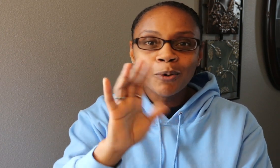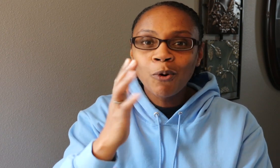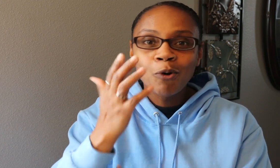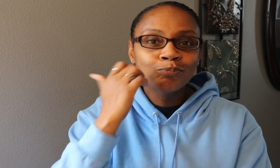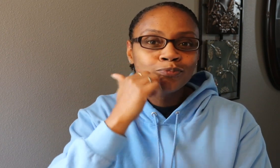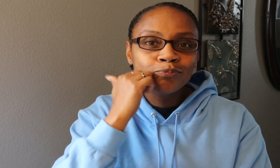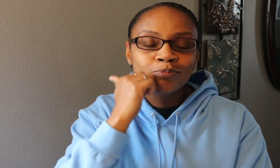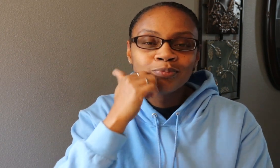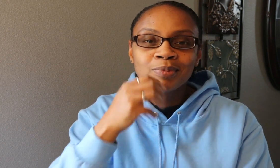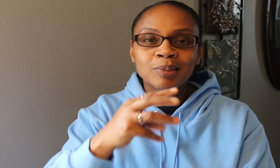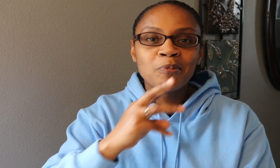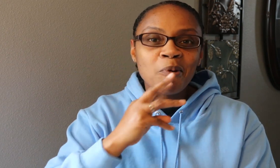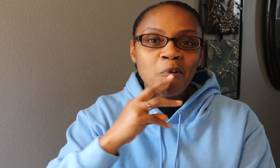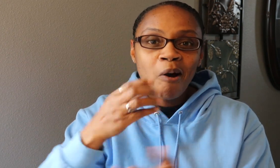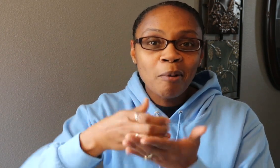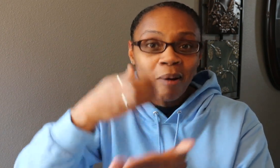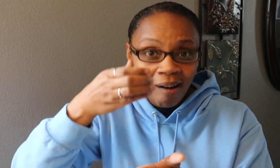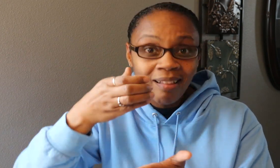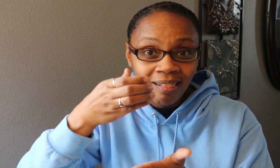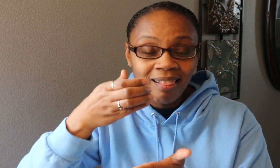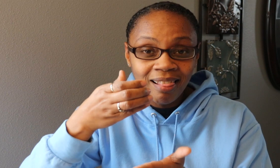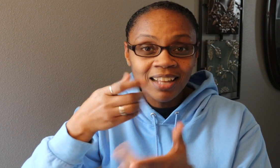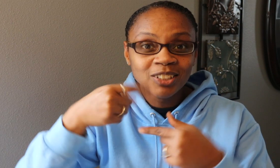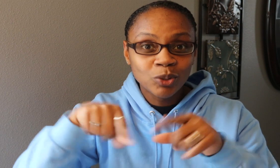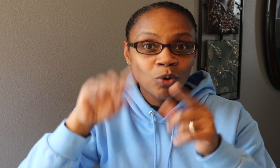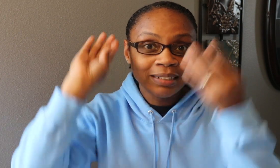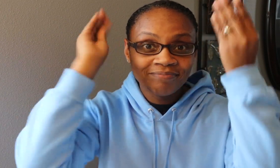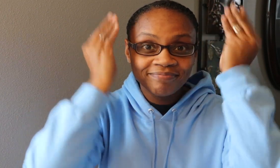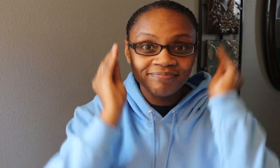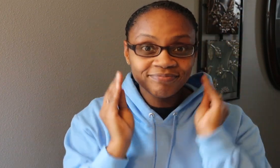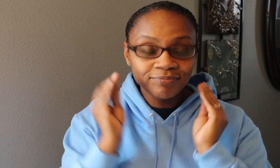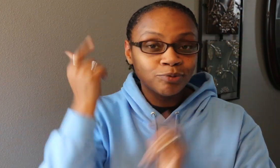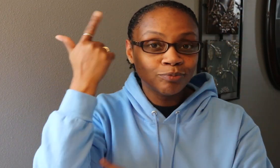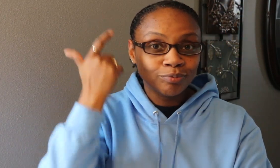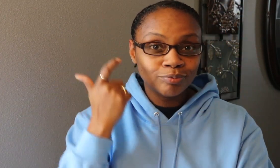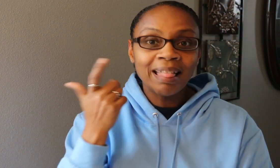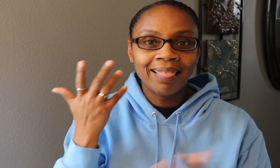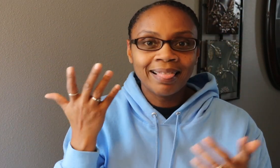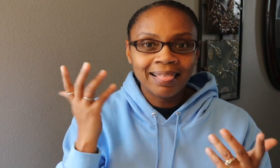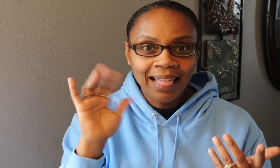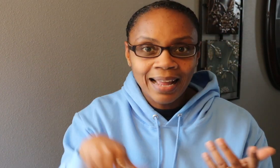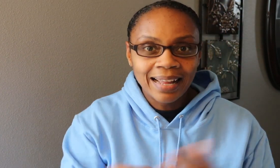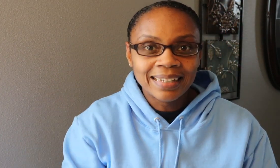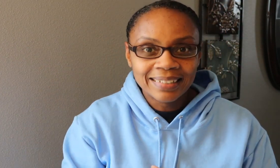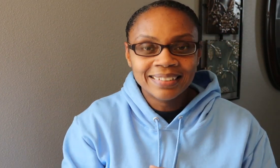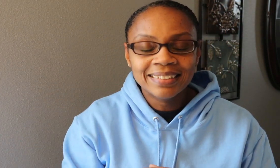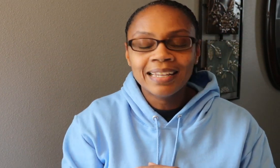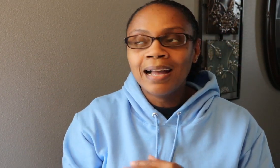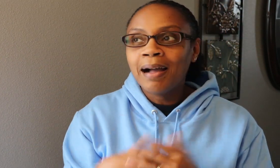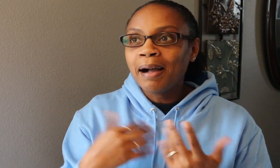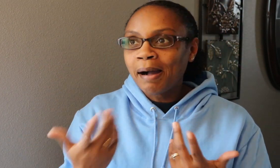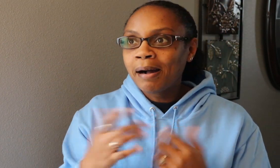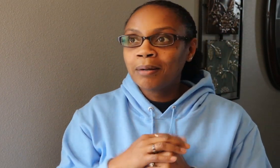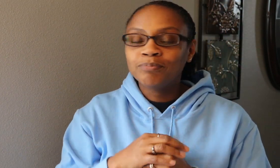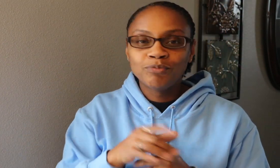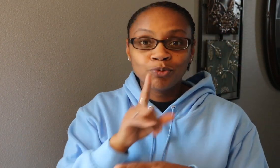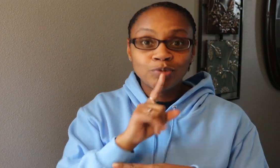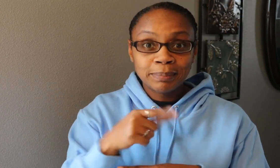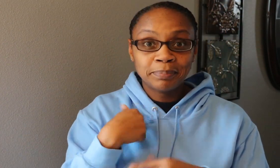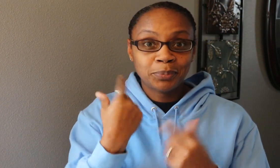really, you can use it in place of your everyday water bottle that you spritz your hair with, okay? So, it's just that. Now,